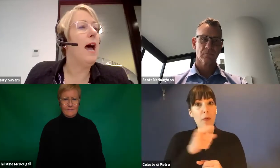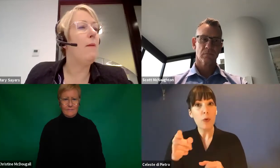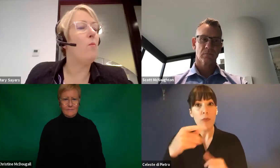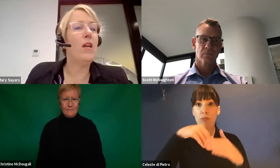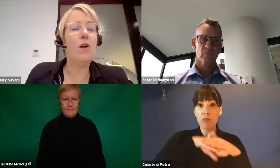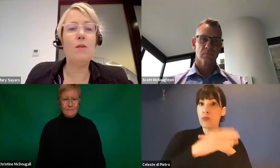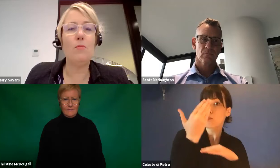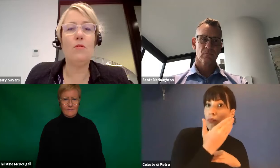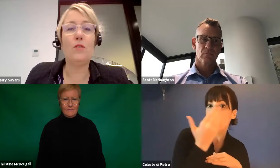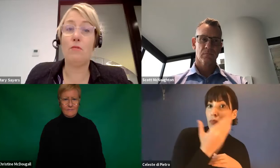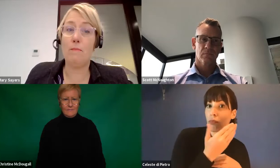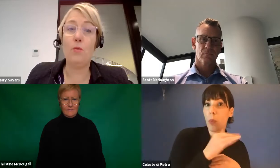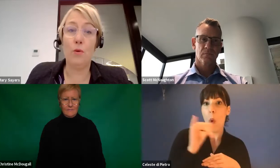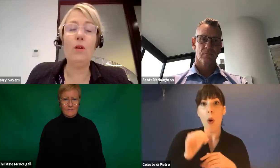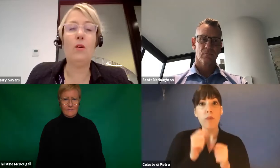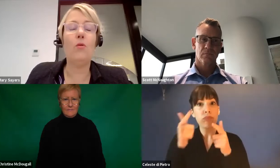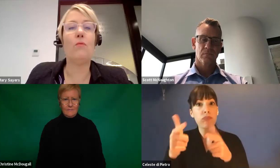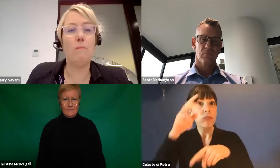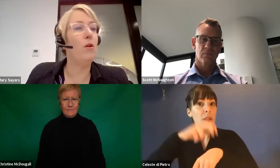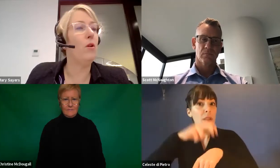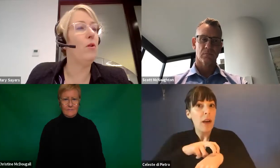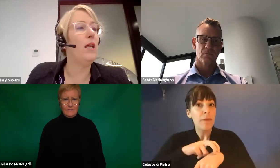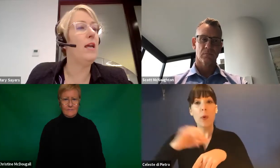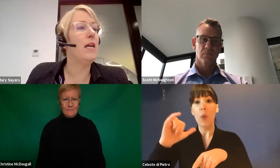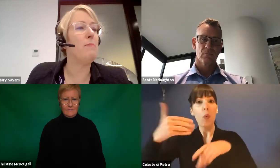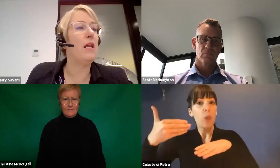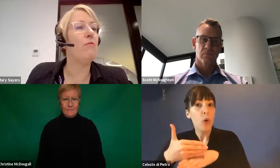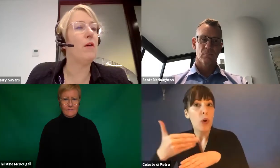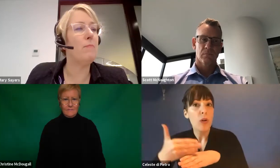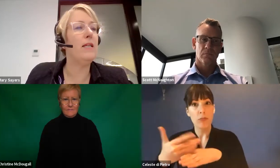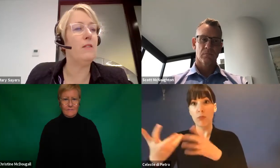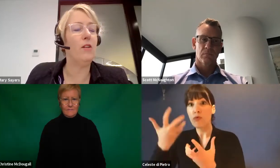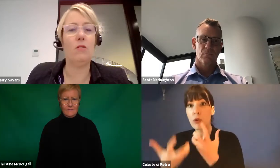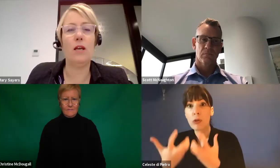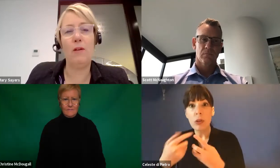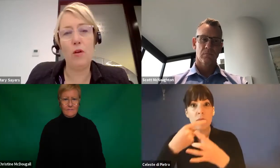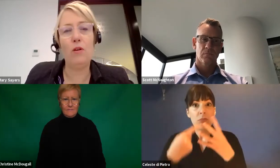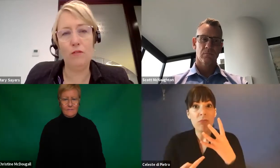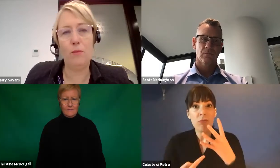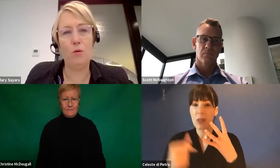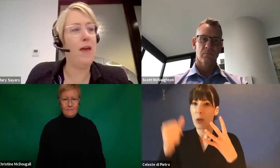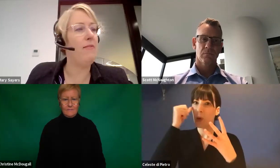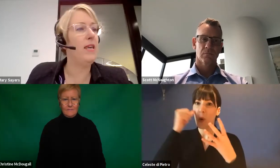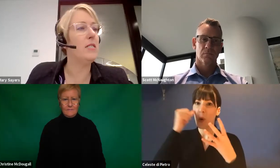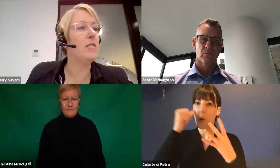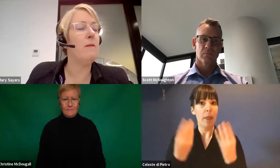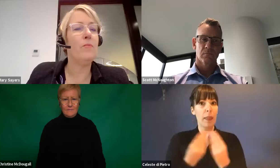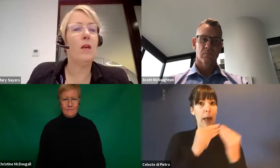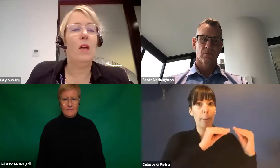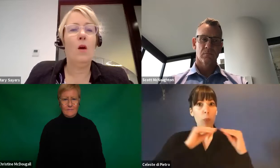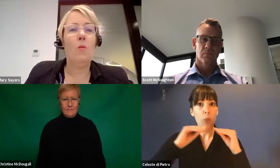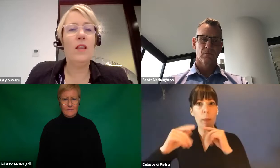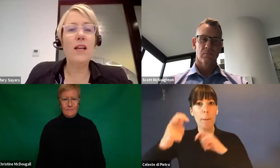we know the move to remote work or remote learning has been incredibly difficult and we've heard from you about this.